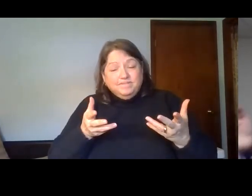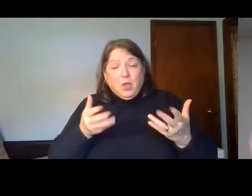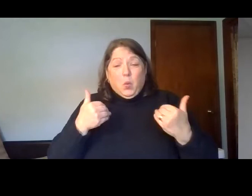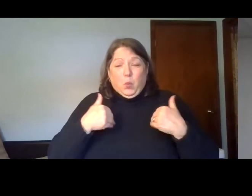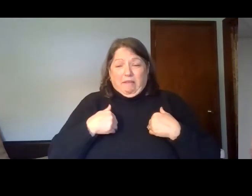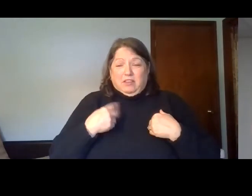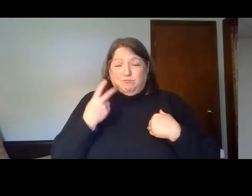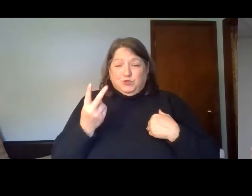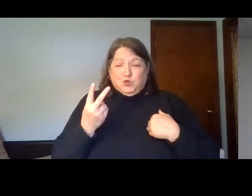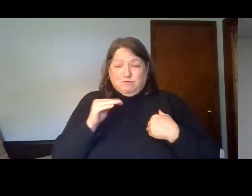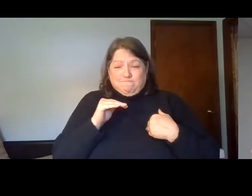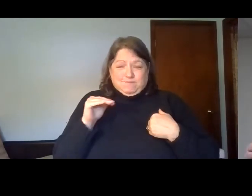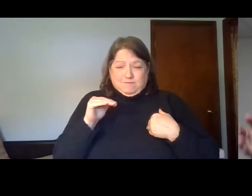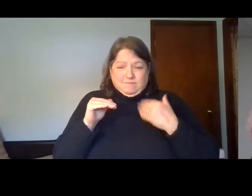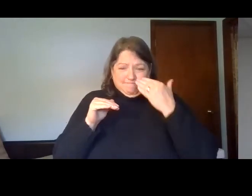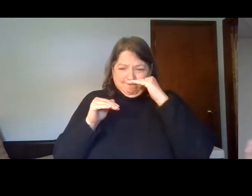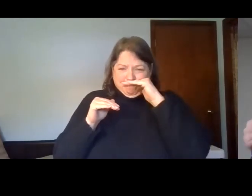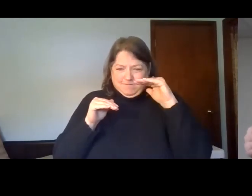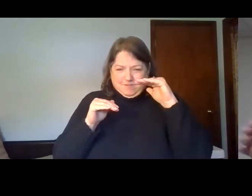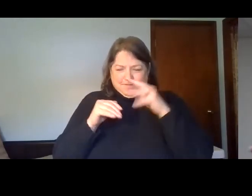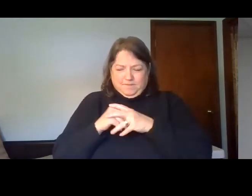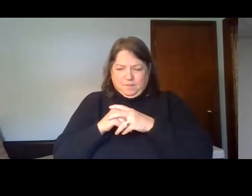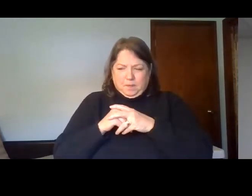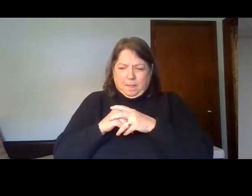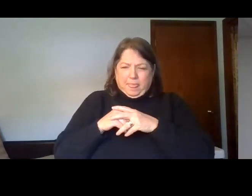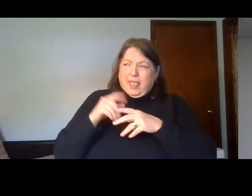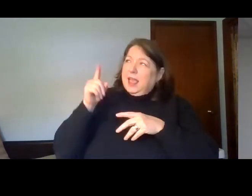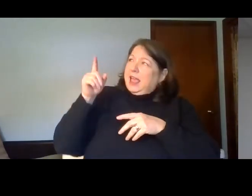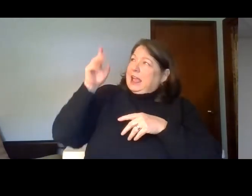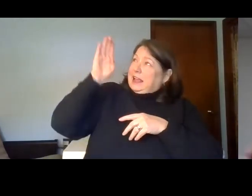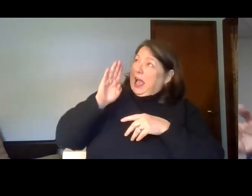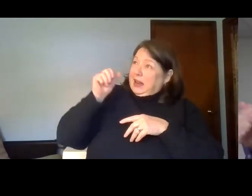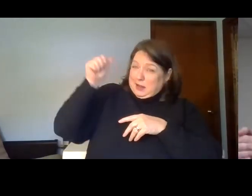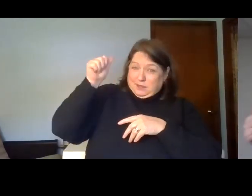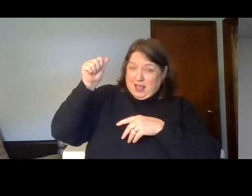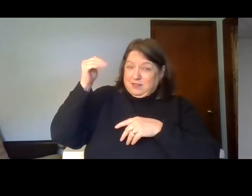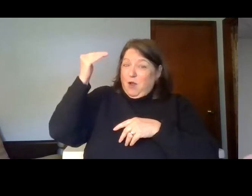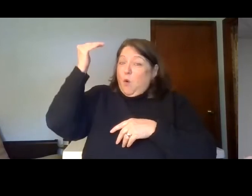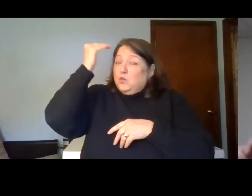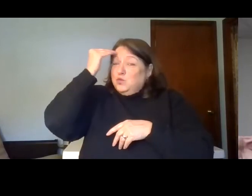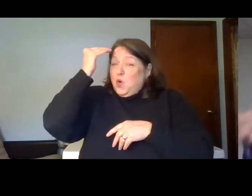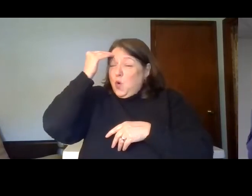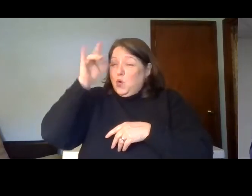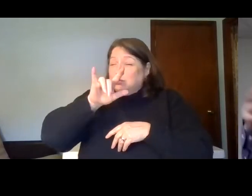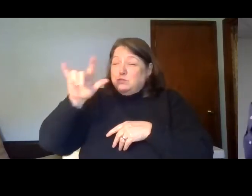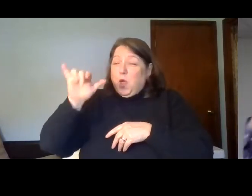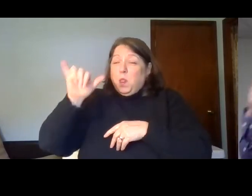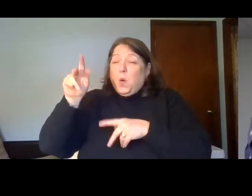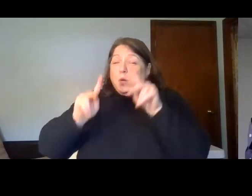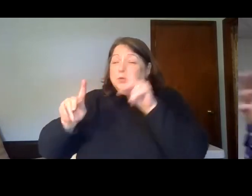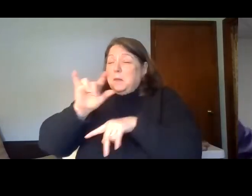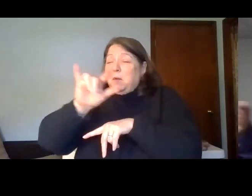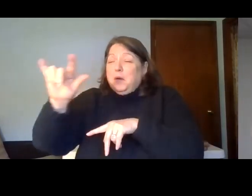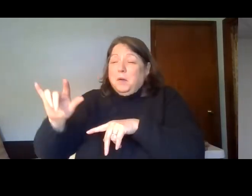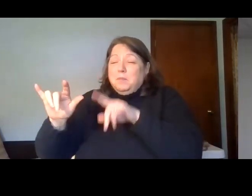We have God who knows, that is, he is intimate with those who trust him. And we have God who knows, that is, he's aware